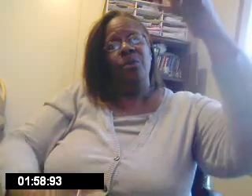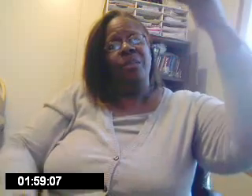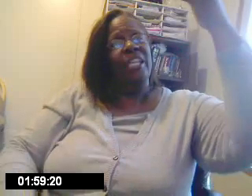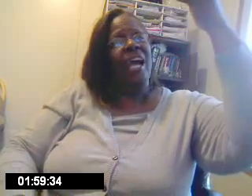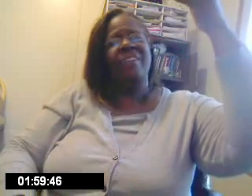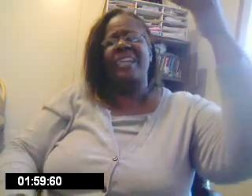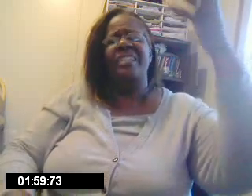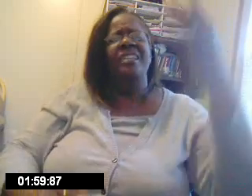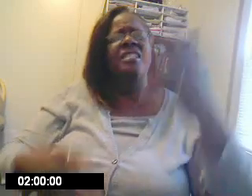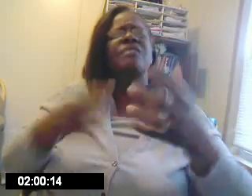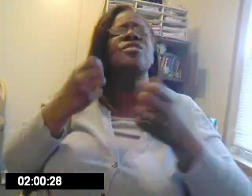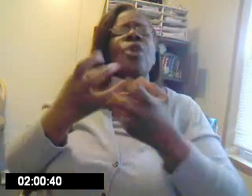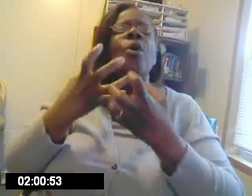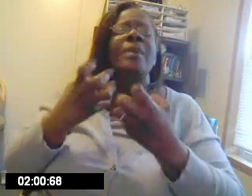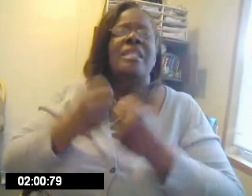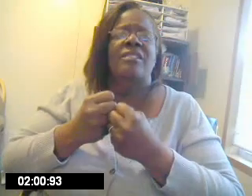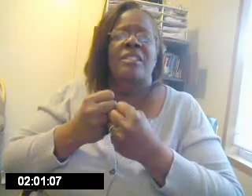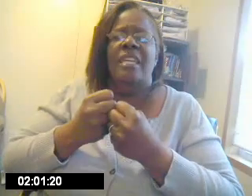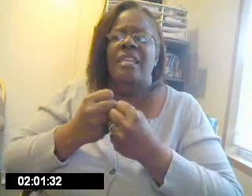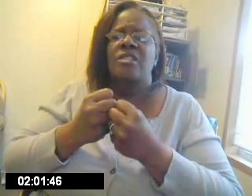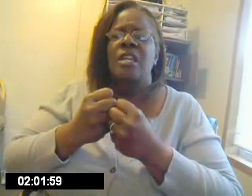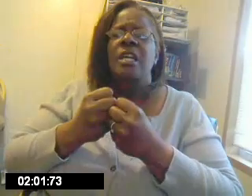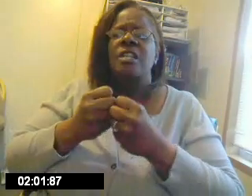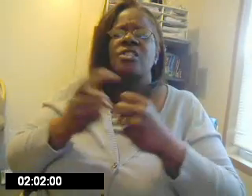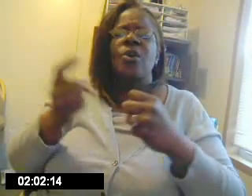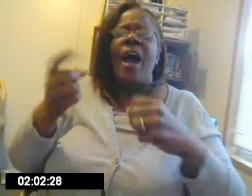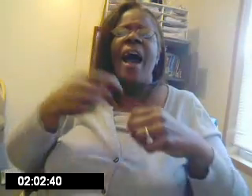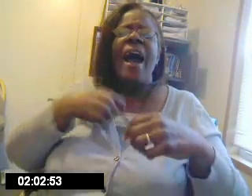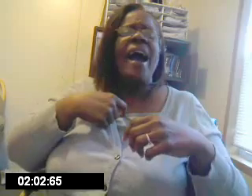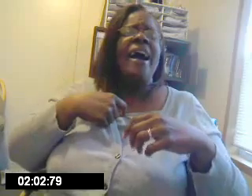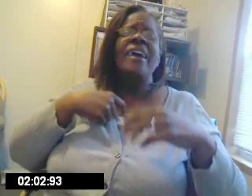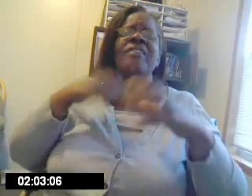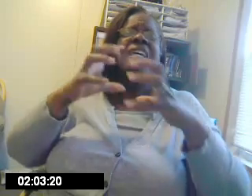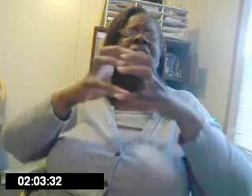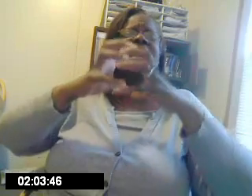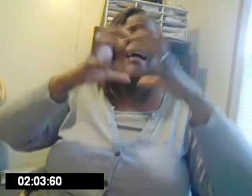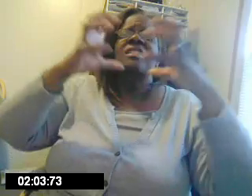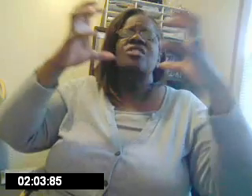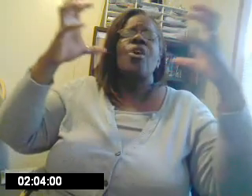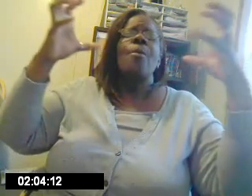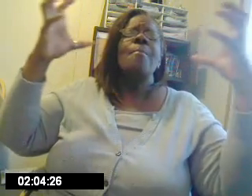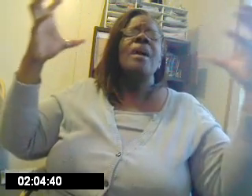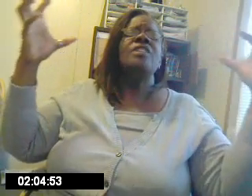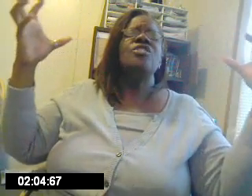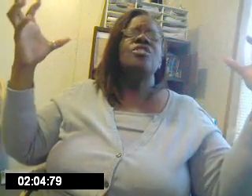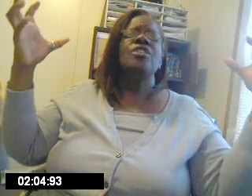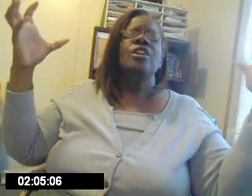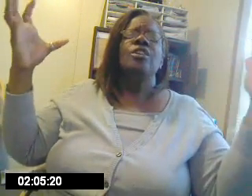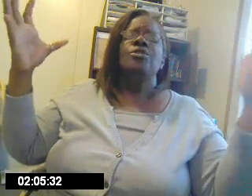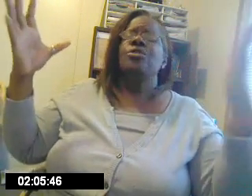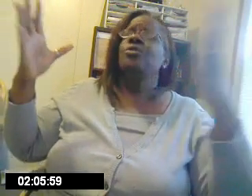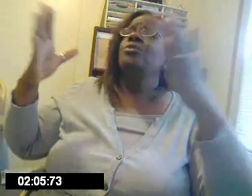Like, I've got a list of so many of the things. So, I've got so much to